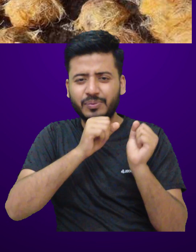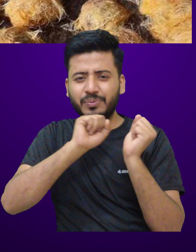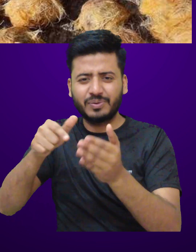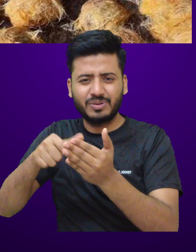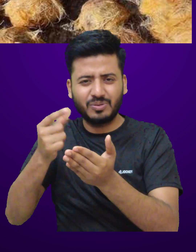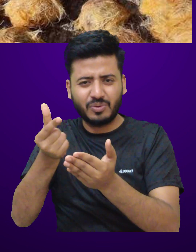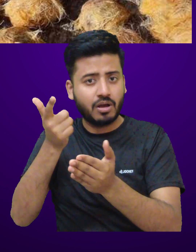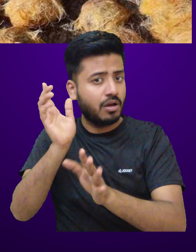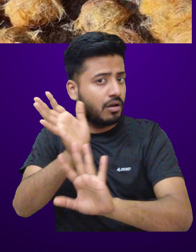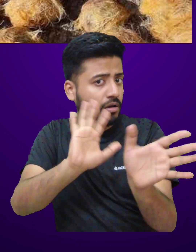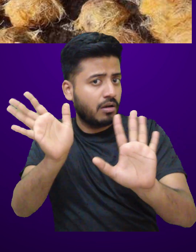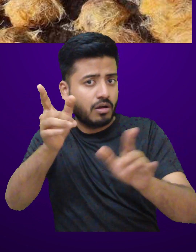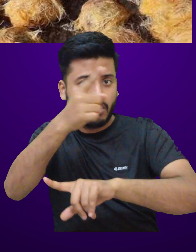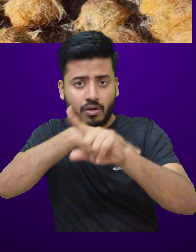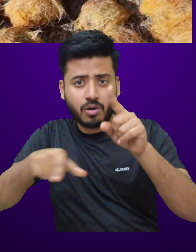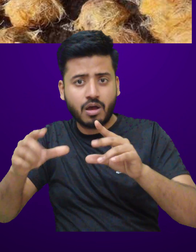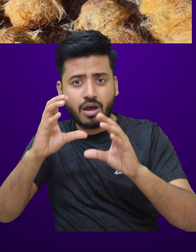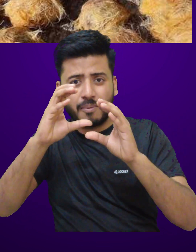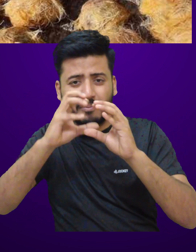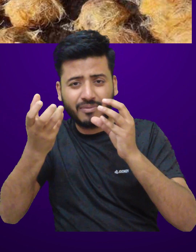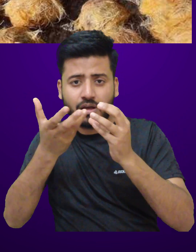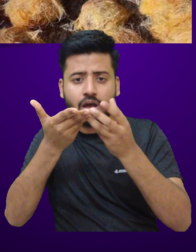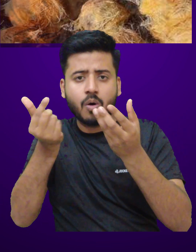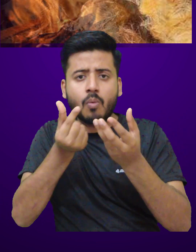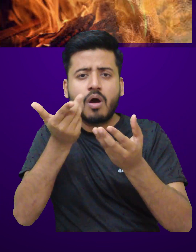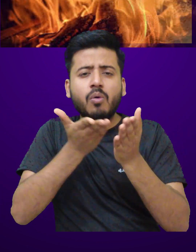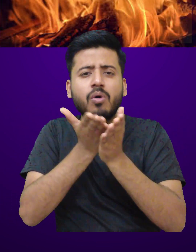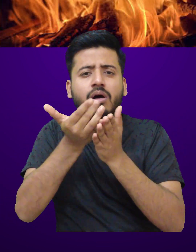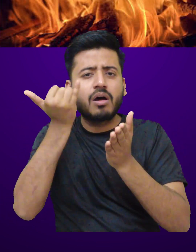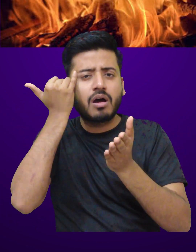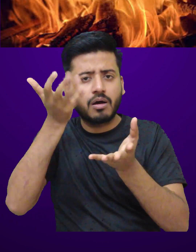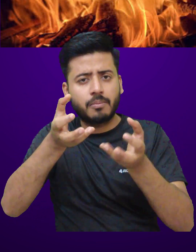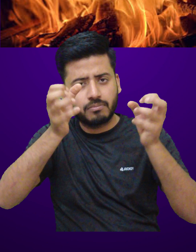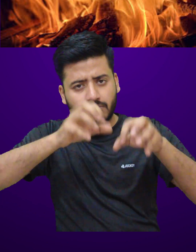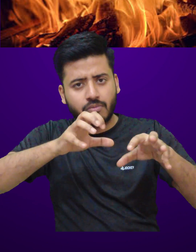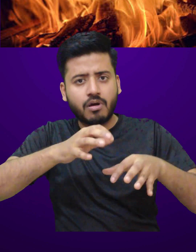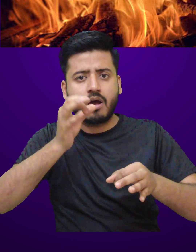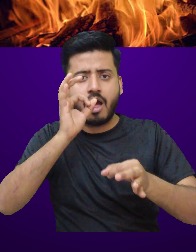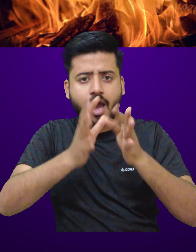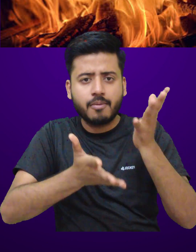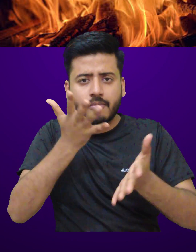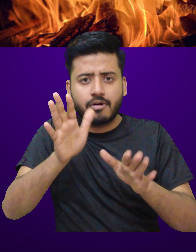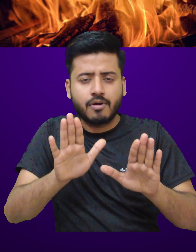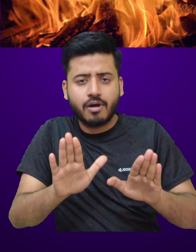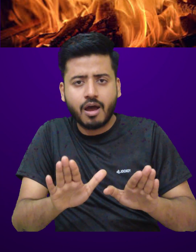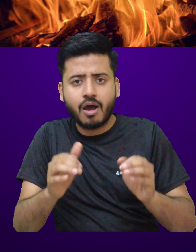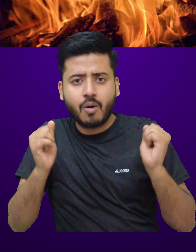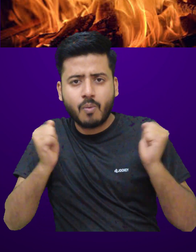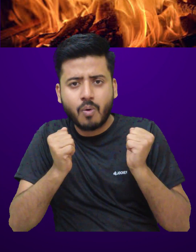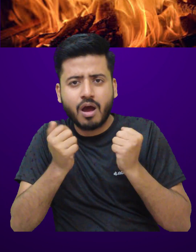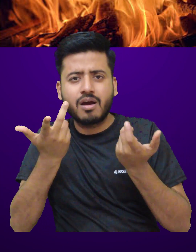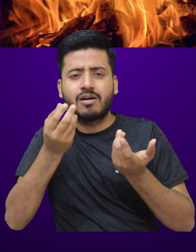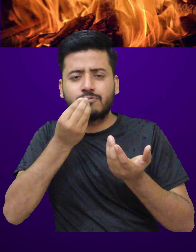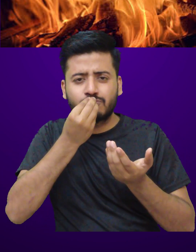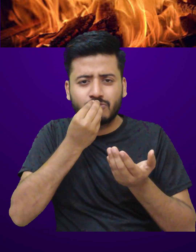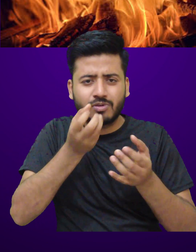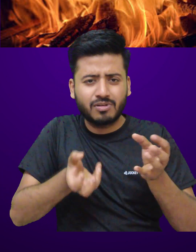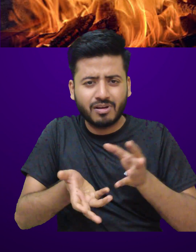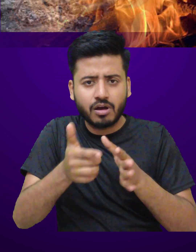detailed breakdown. Palmyra sprouts. In some regions, palmyra palm seeds are planted and germinated and the fleshy stems,